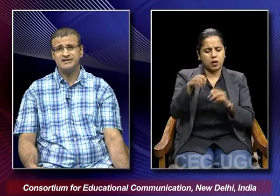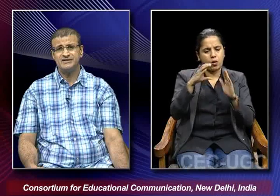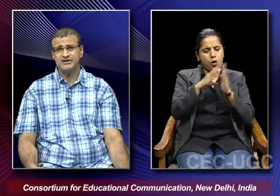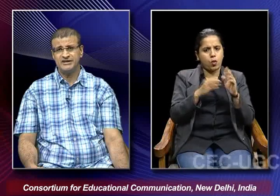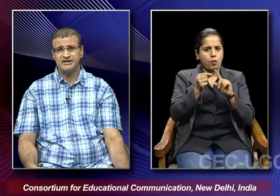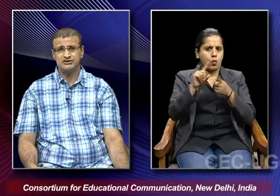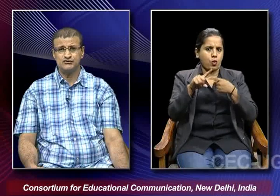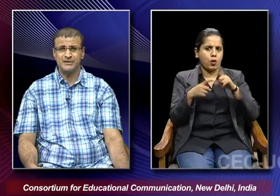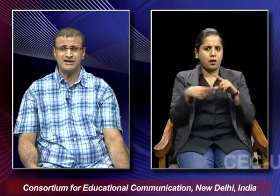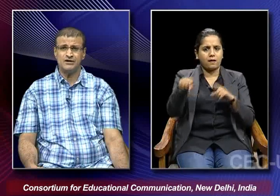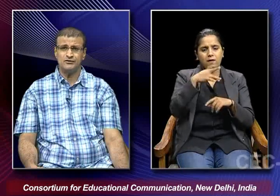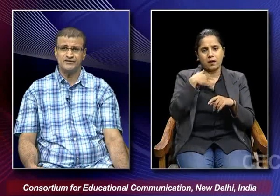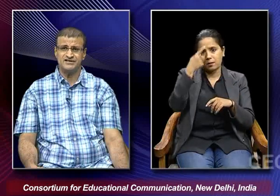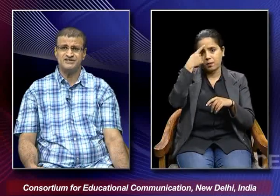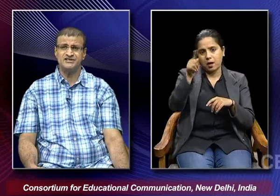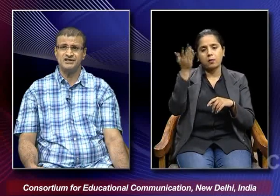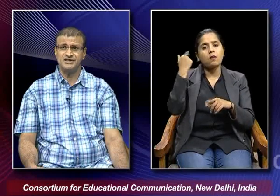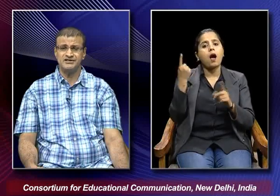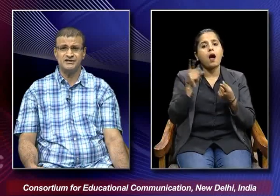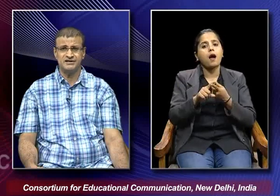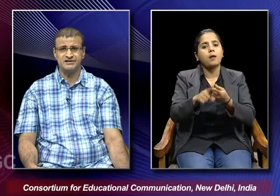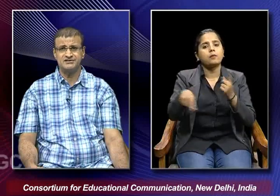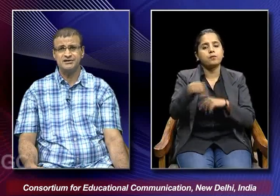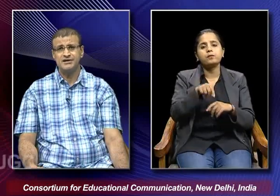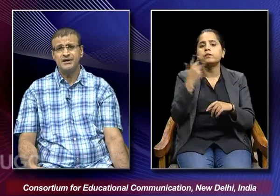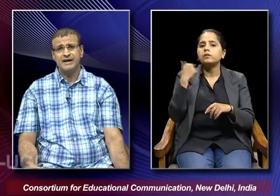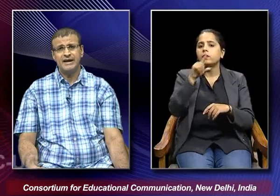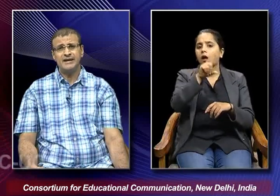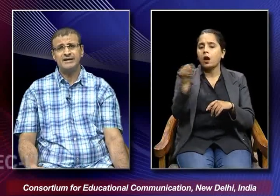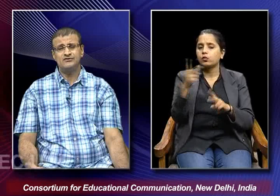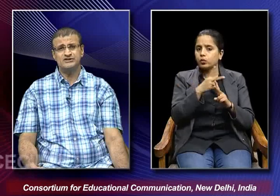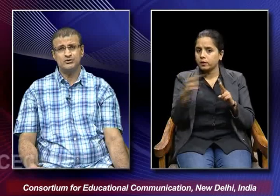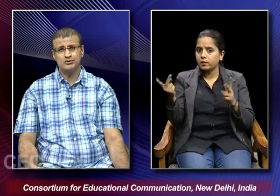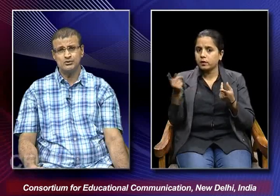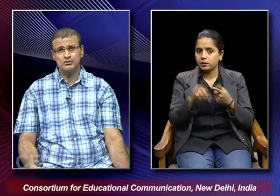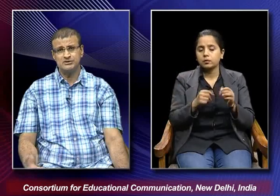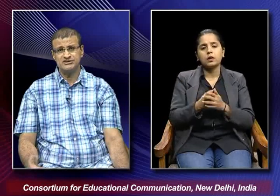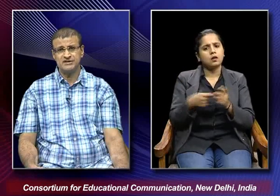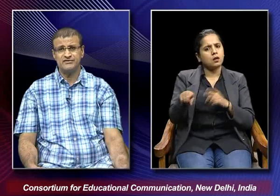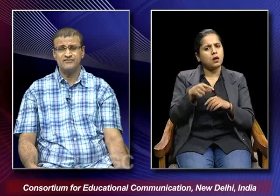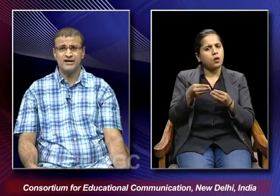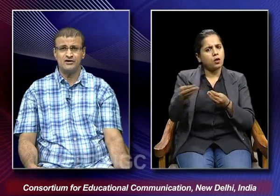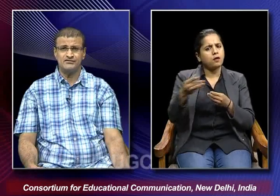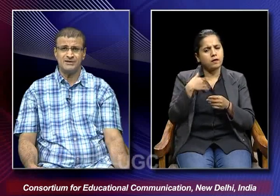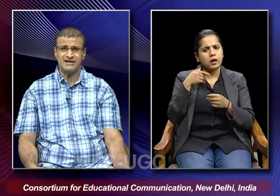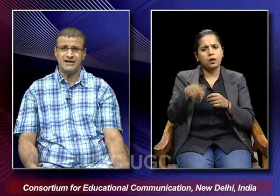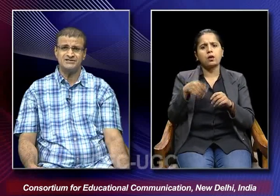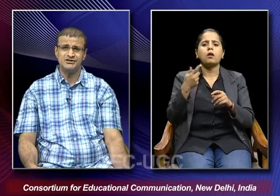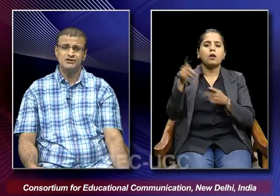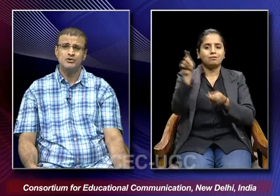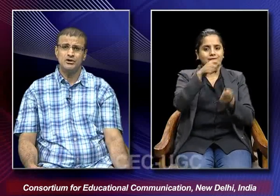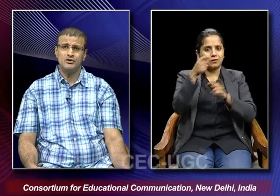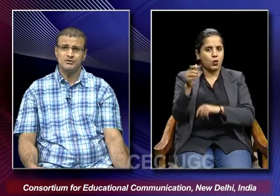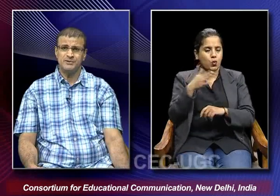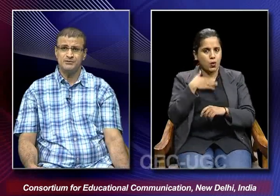set in the waning days of maratha confederacy in early 1800s and it was an out to the saffron flag of the marathas